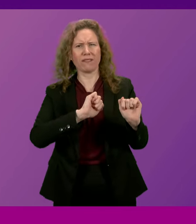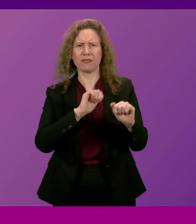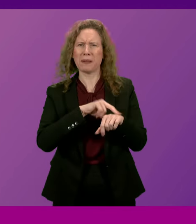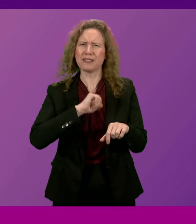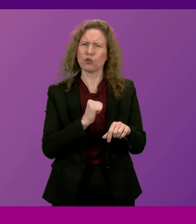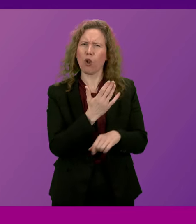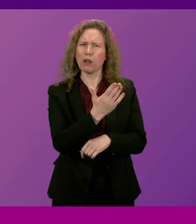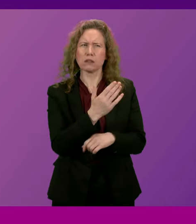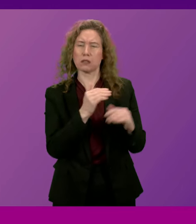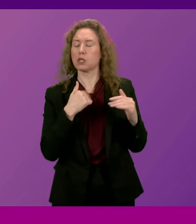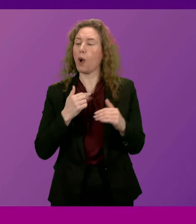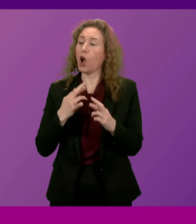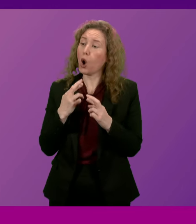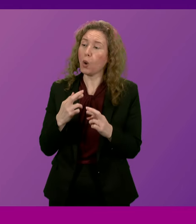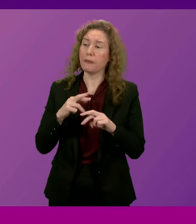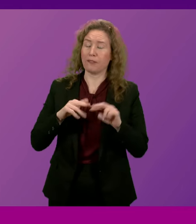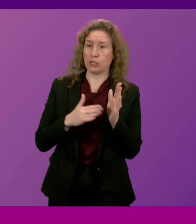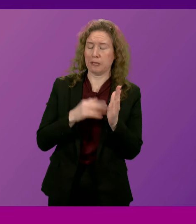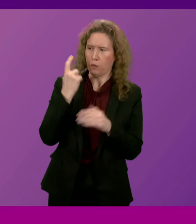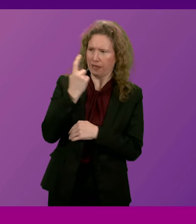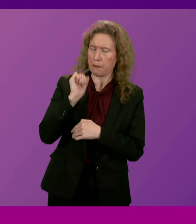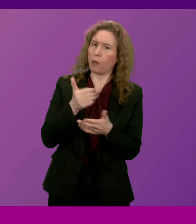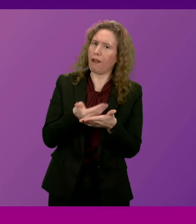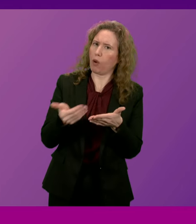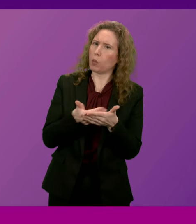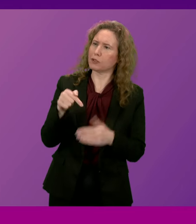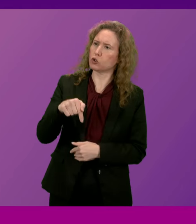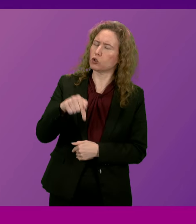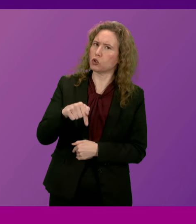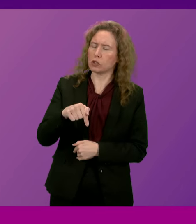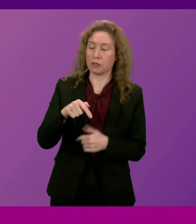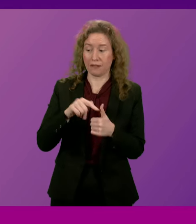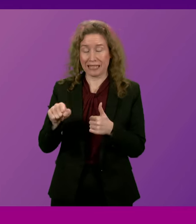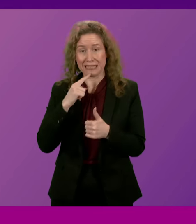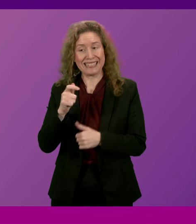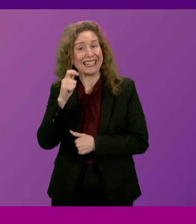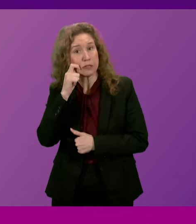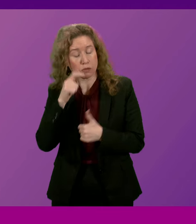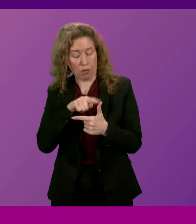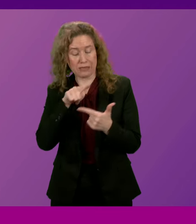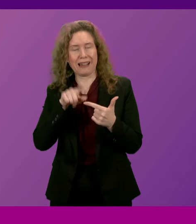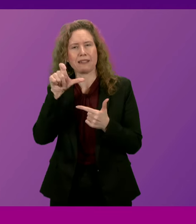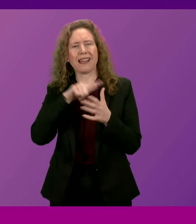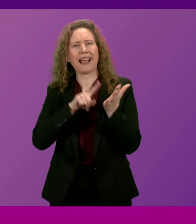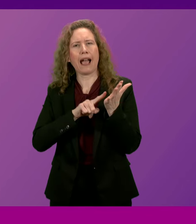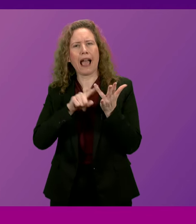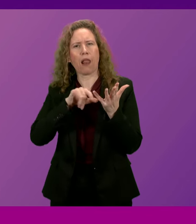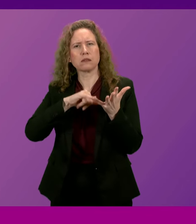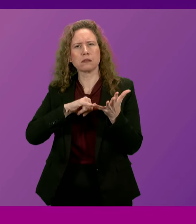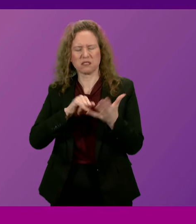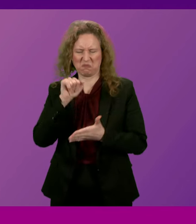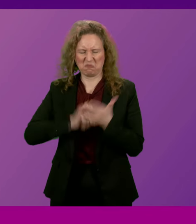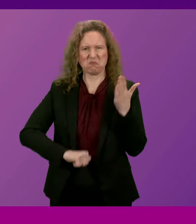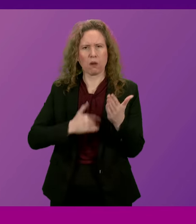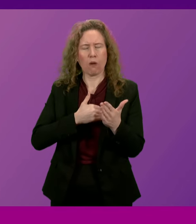hope the First Minister will at least reflect on that language, insulting and callous. The Chief